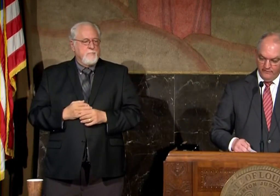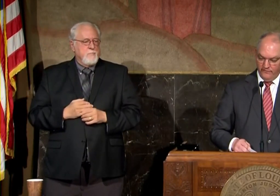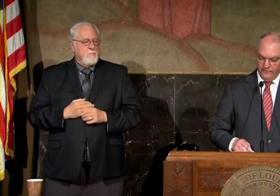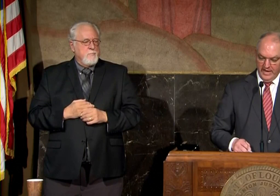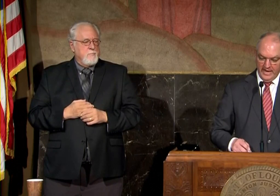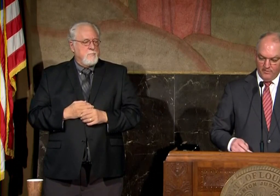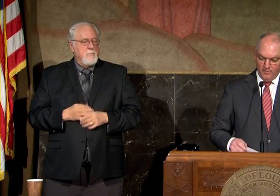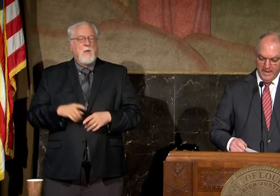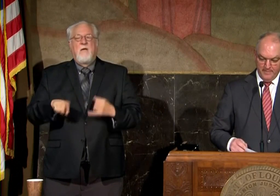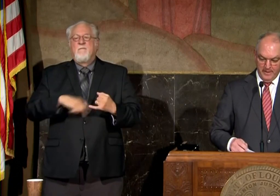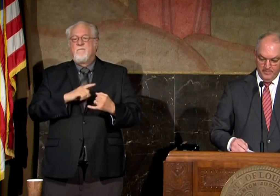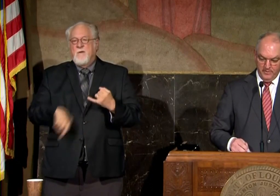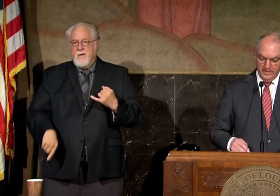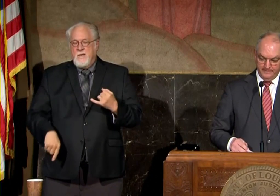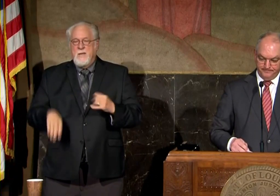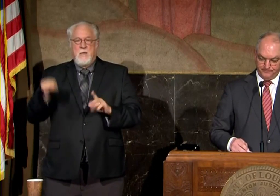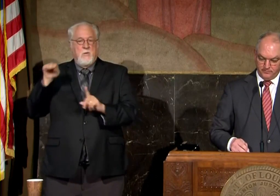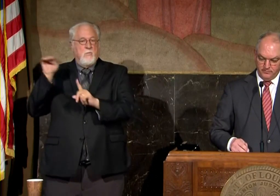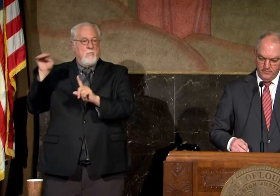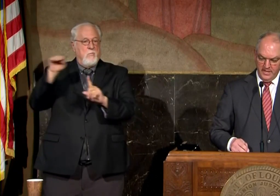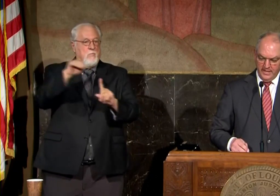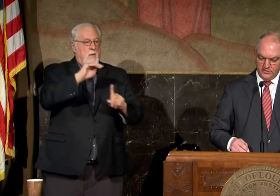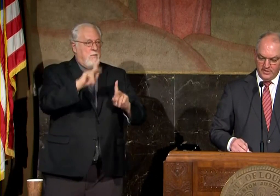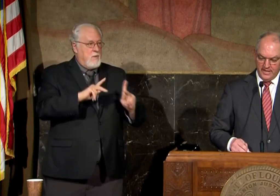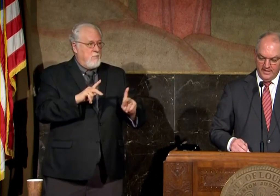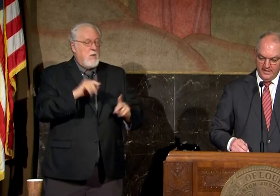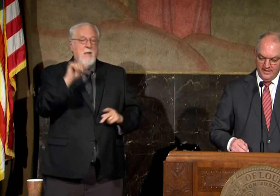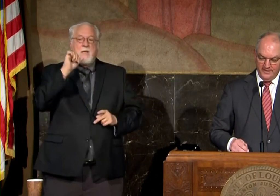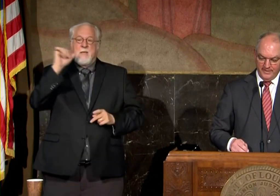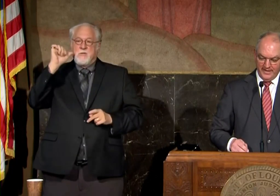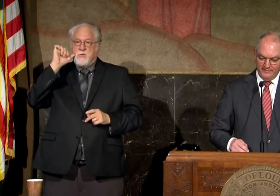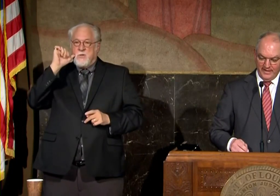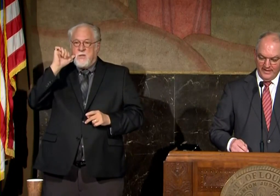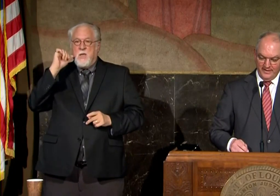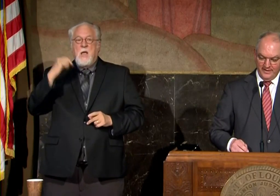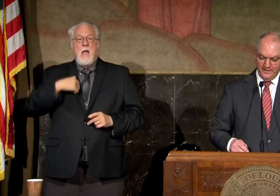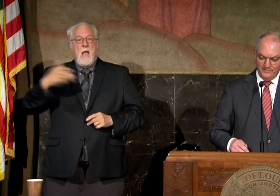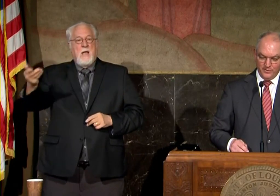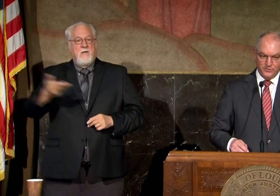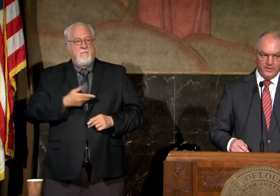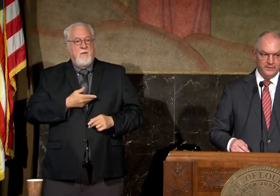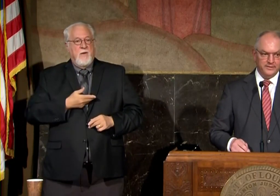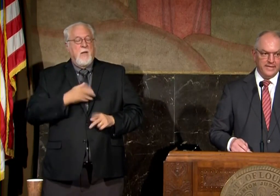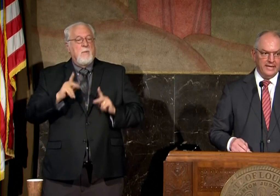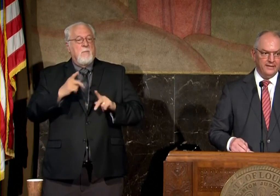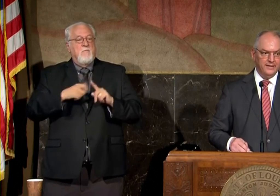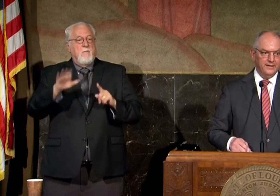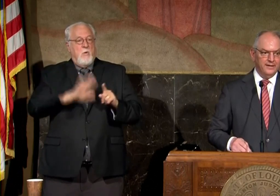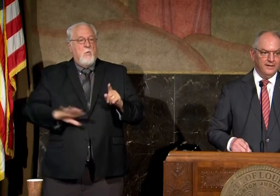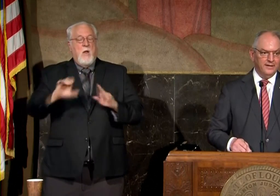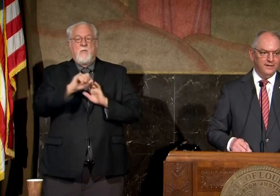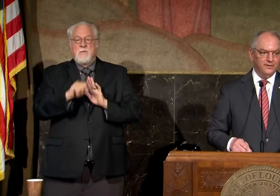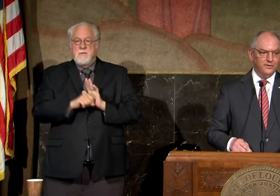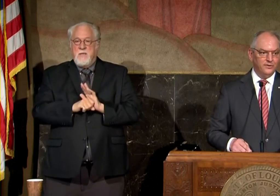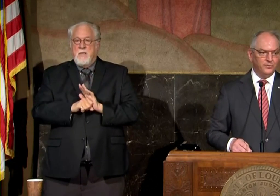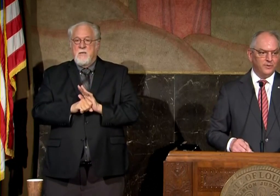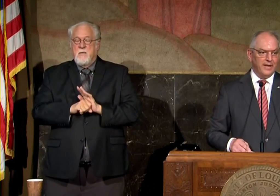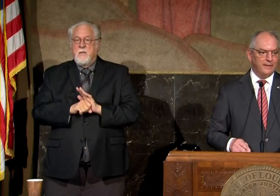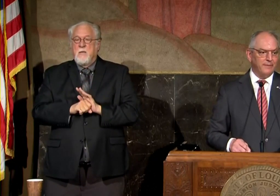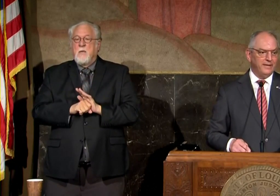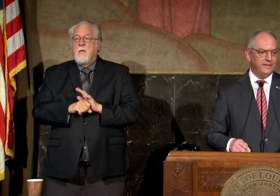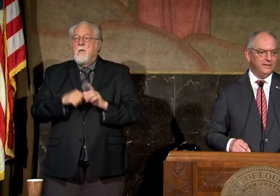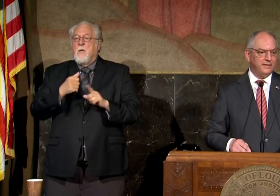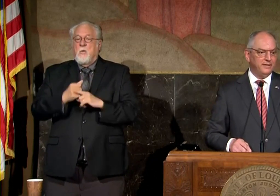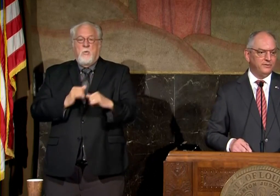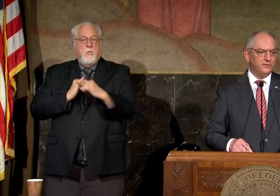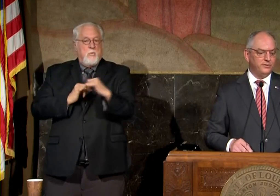finally i'll remind people that yesterday i invited folks around the state who were